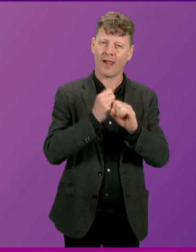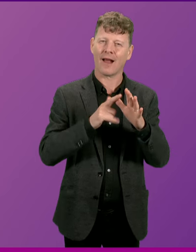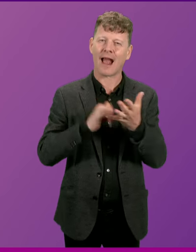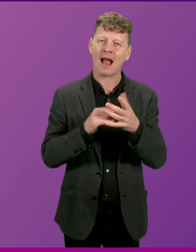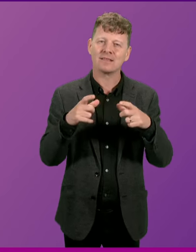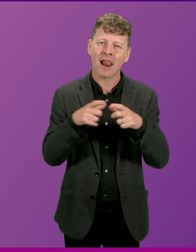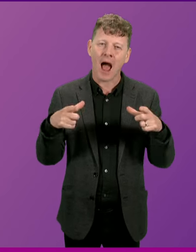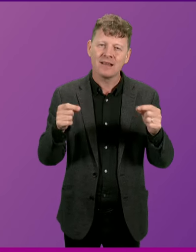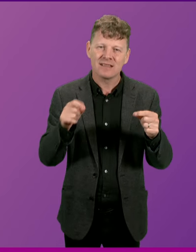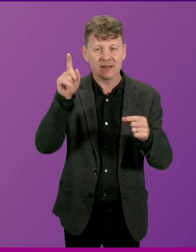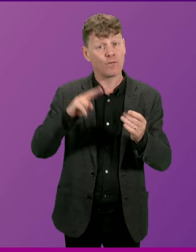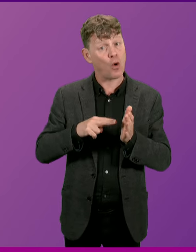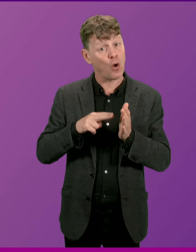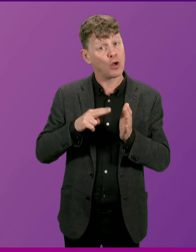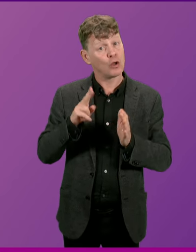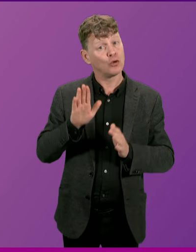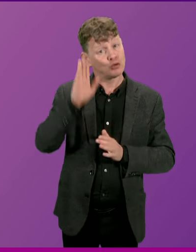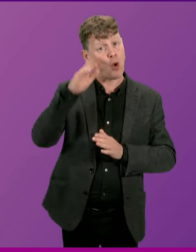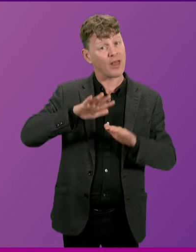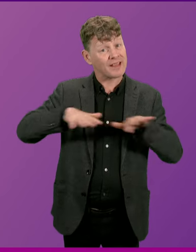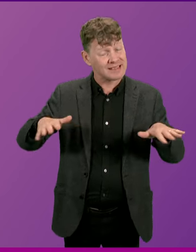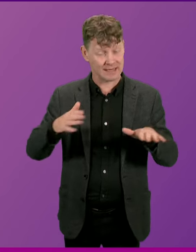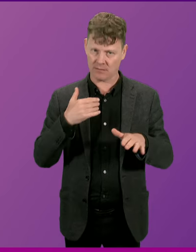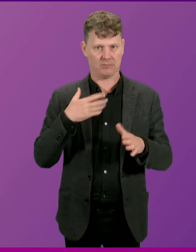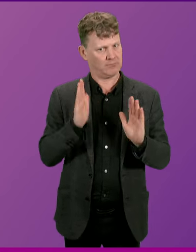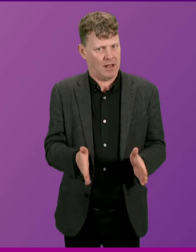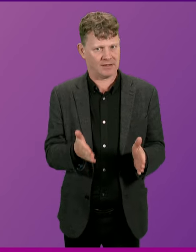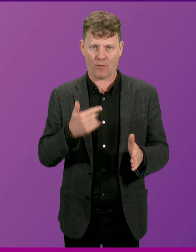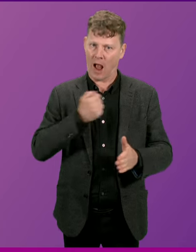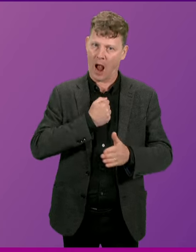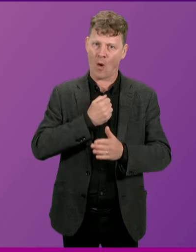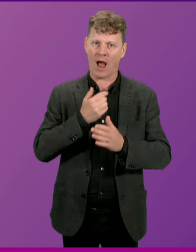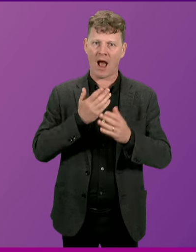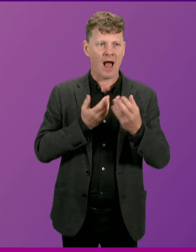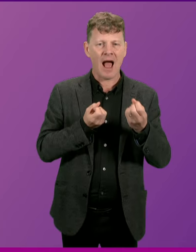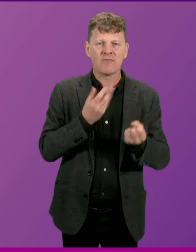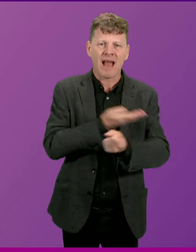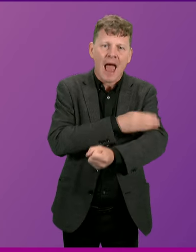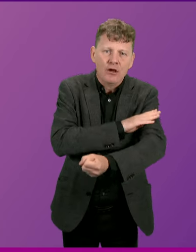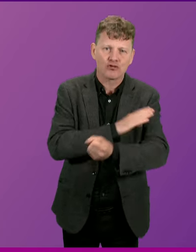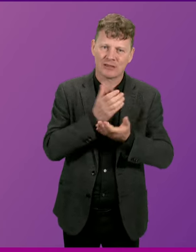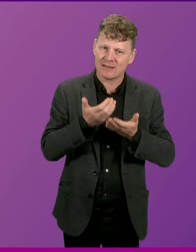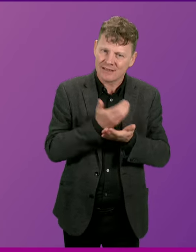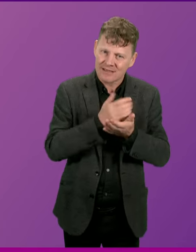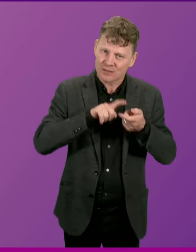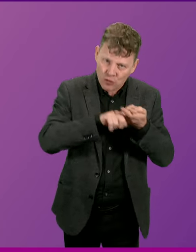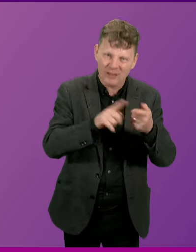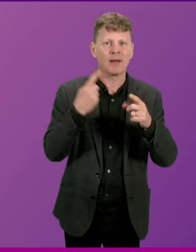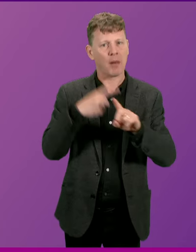is essential not only for our energy security, but to protect tens of thousands of jobs here in Scotland?